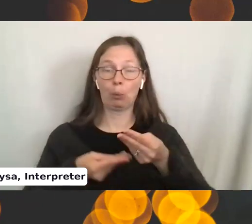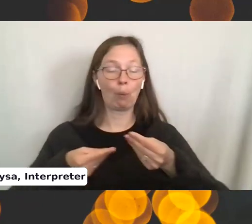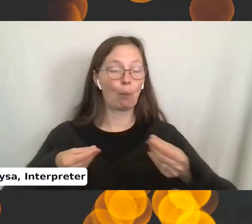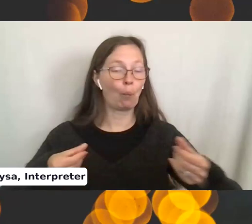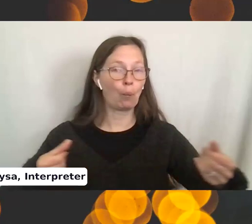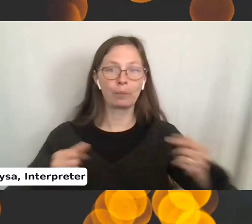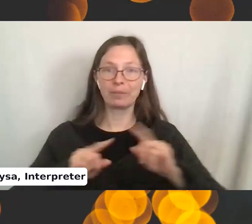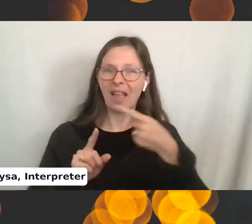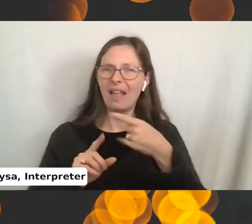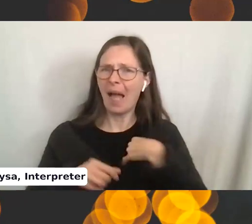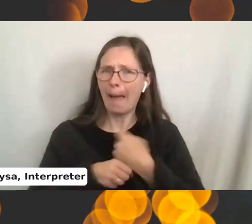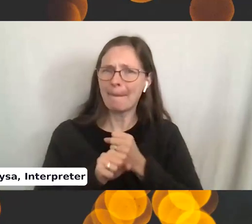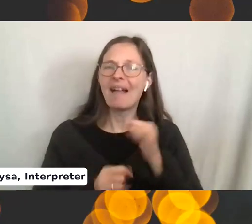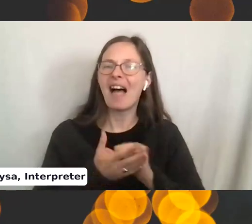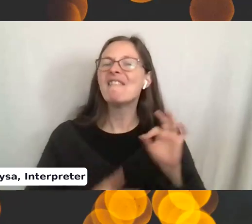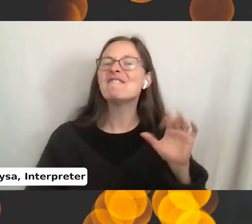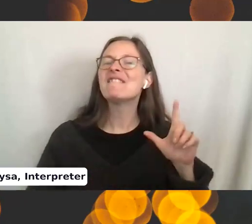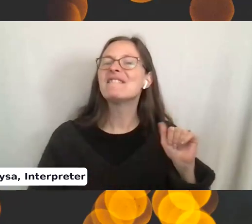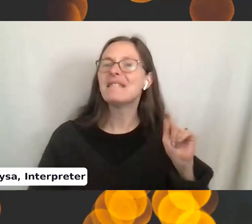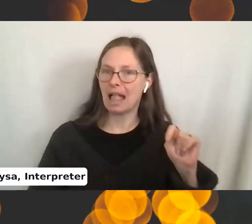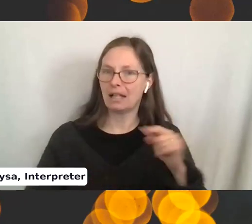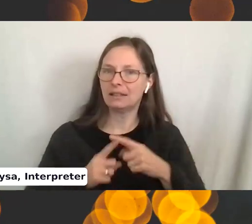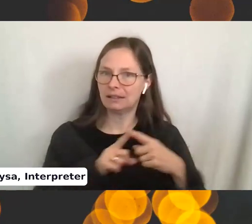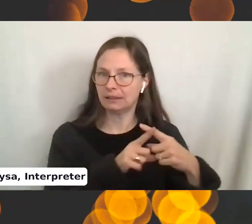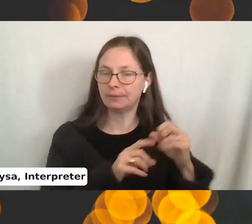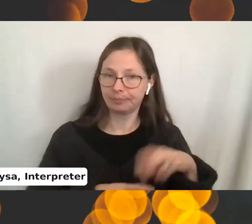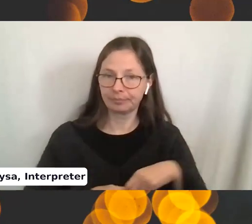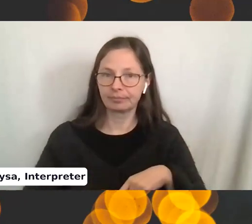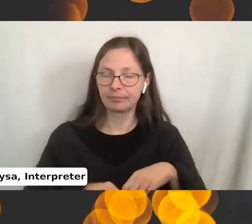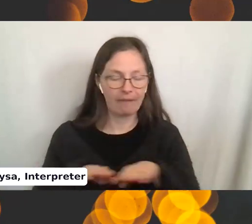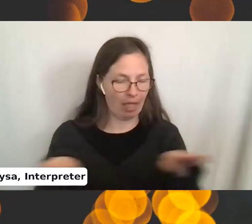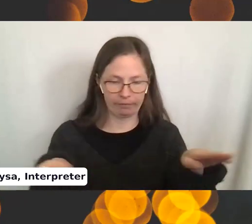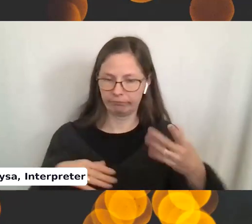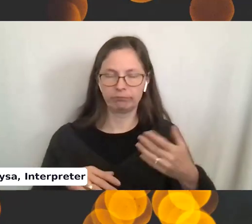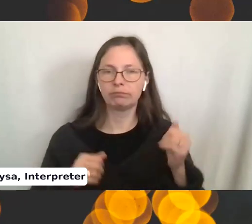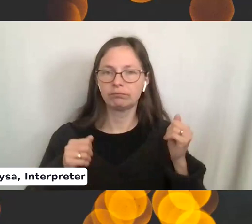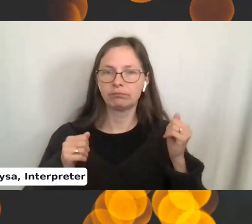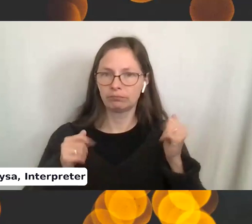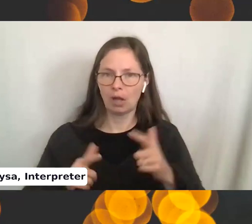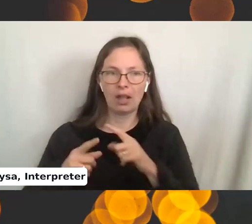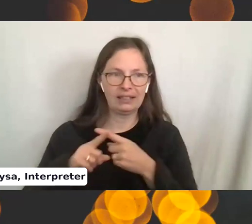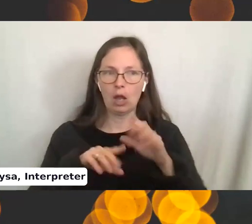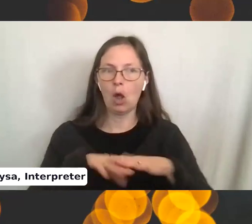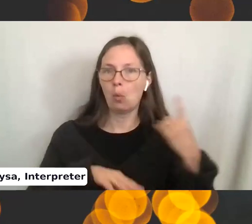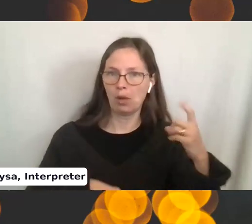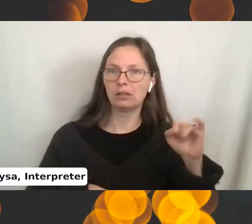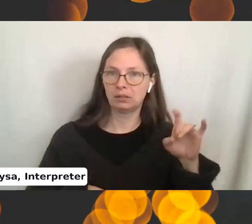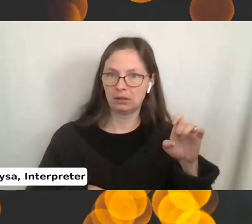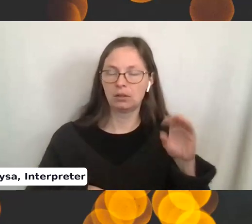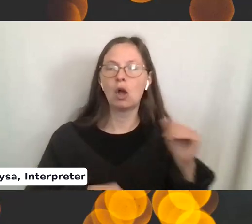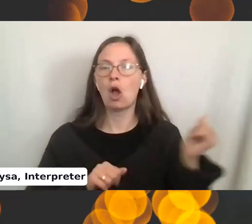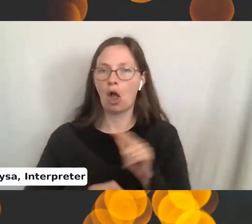things I made. This is, this is flat knitting. Okay. It's just all knit on one side, all purl on the other.